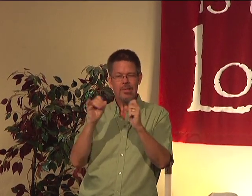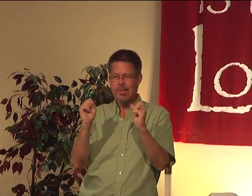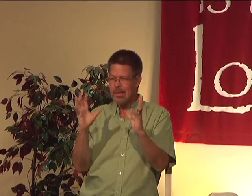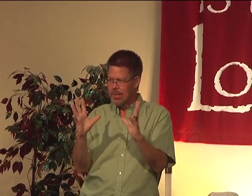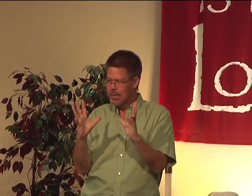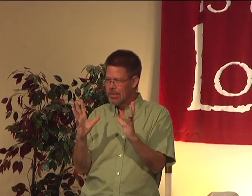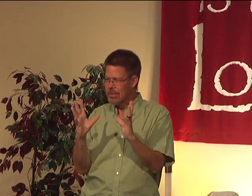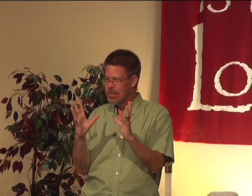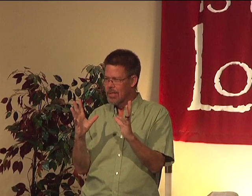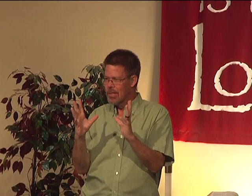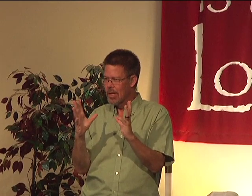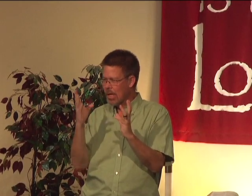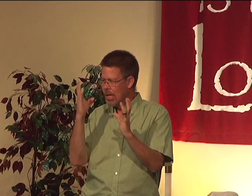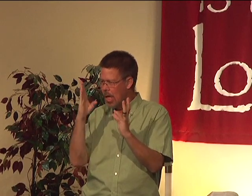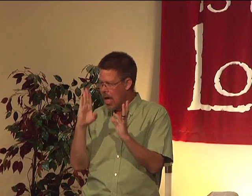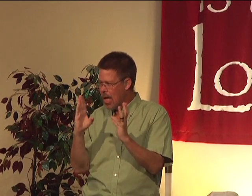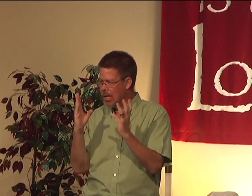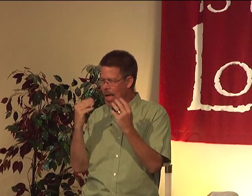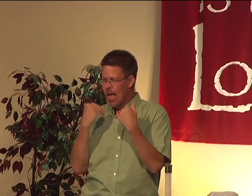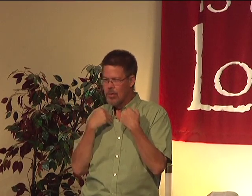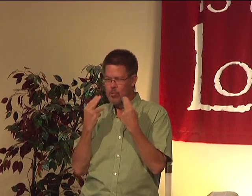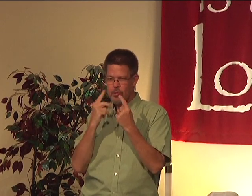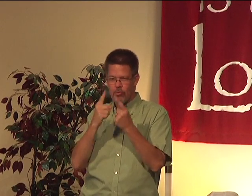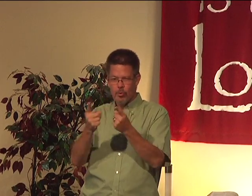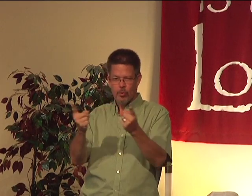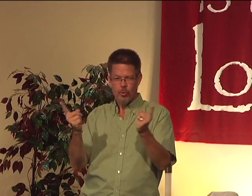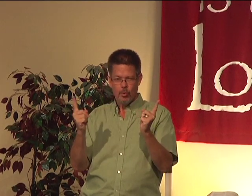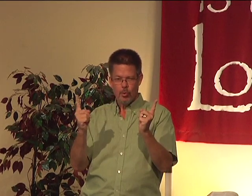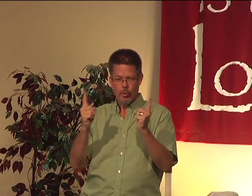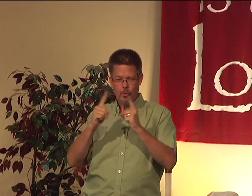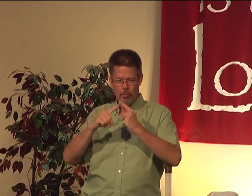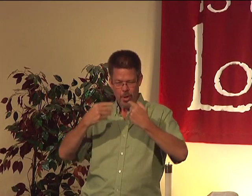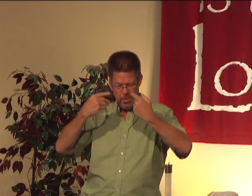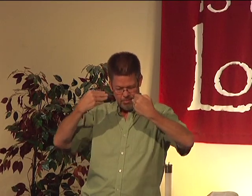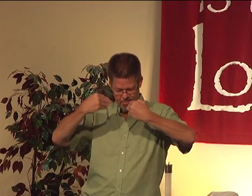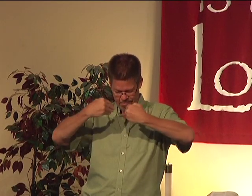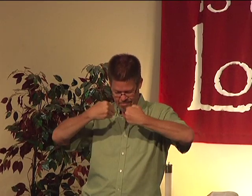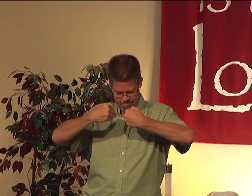the point is, God has something for you.